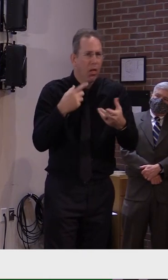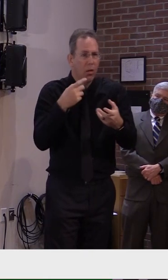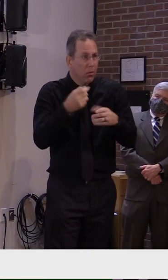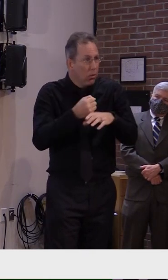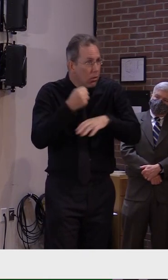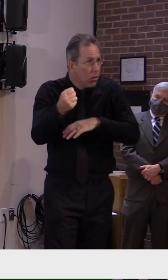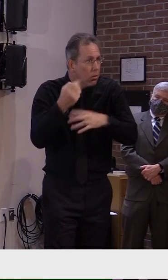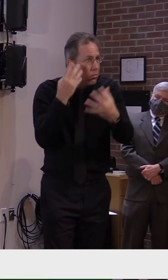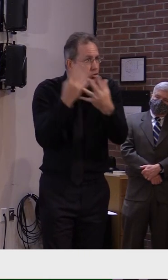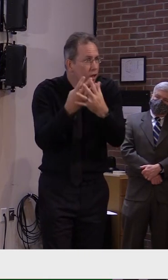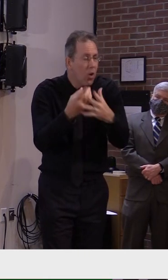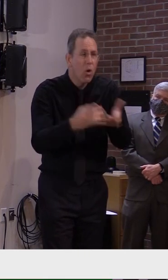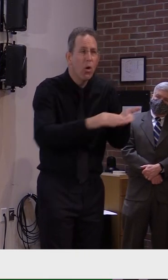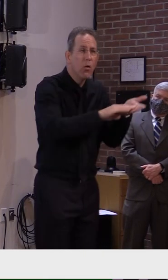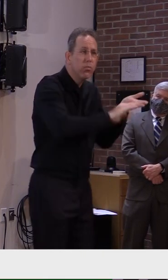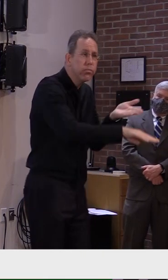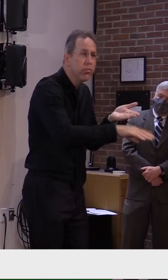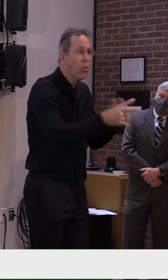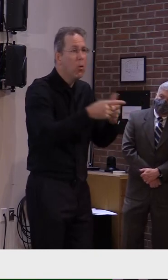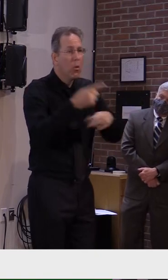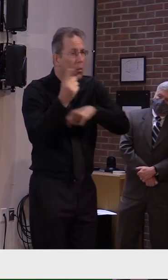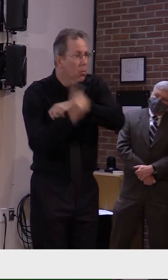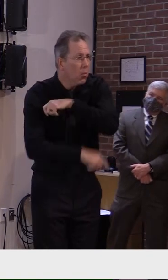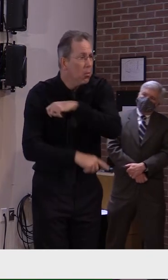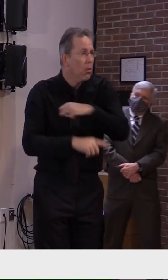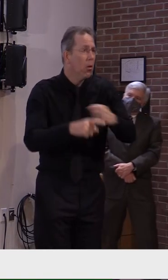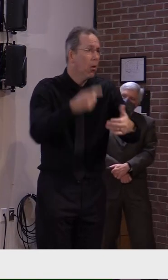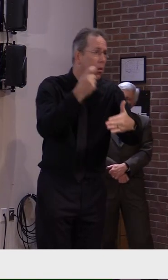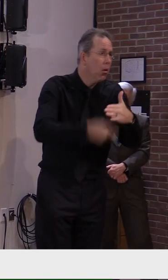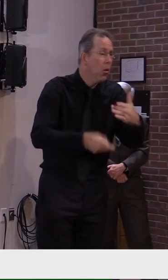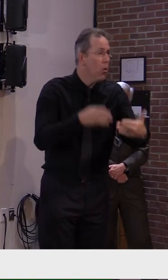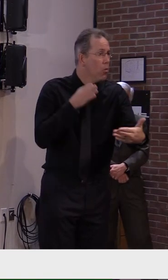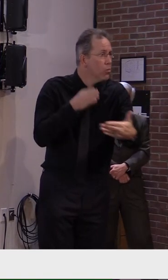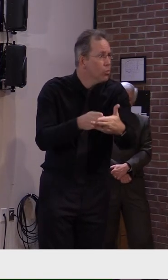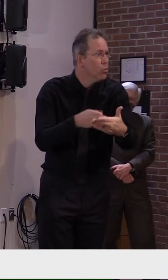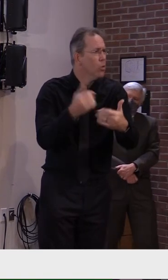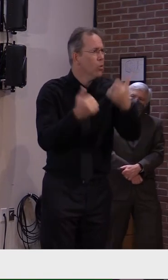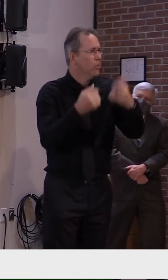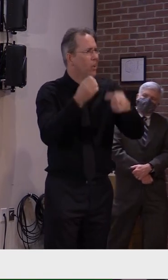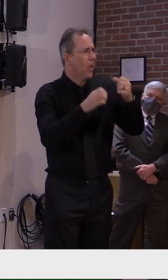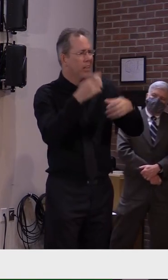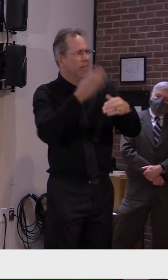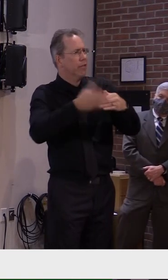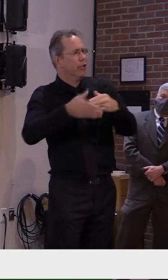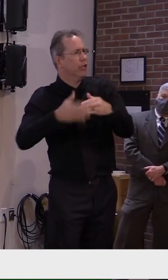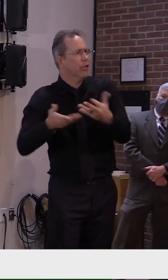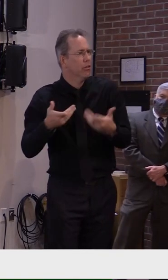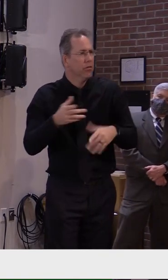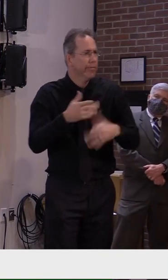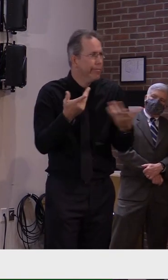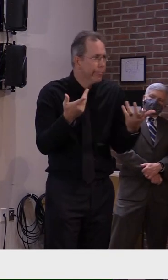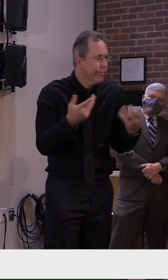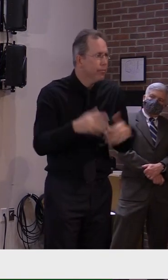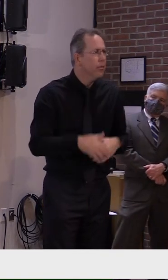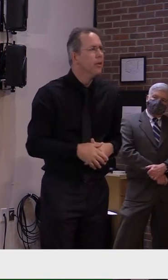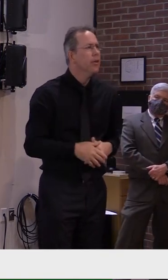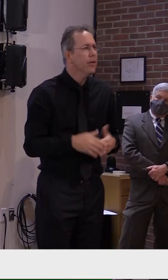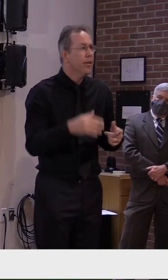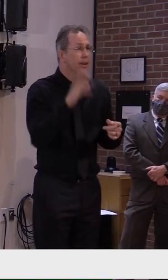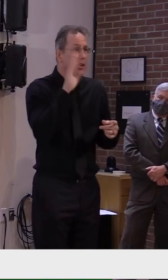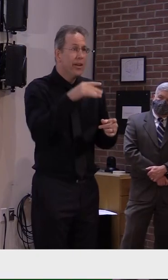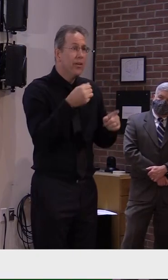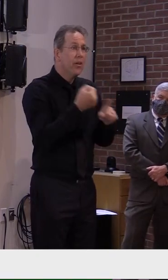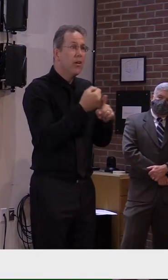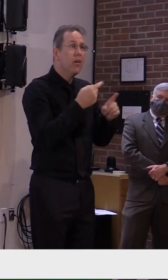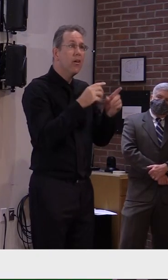as we can, you know, reduce the case counts, I'm sure we'll get the courts back up and running again. But it is a